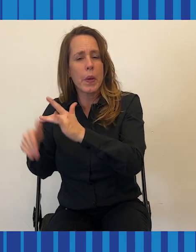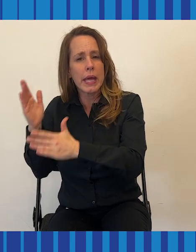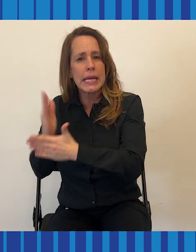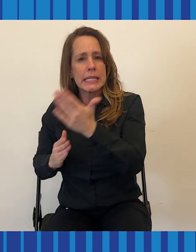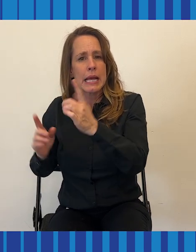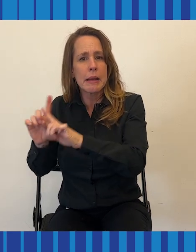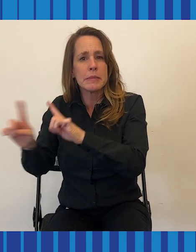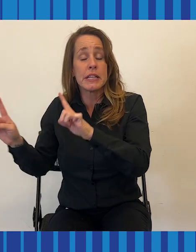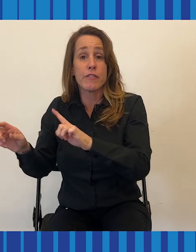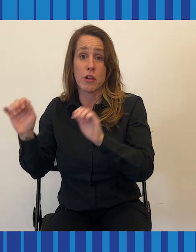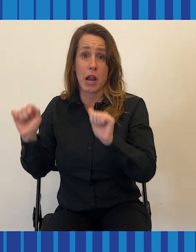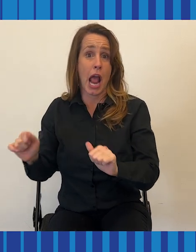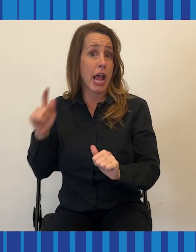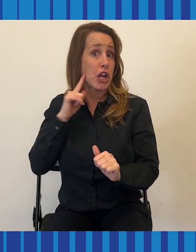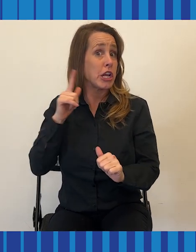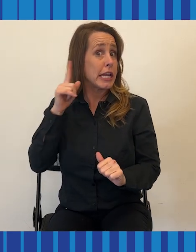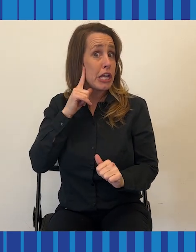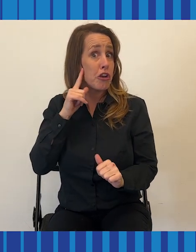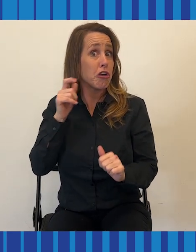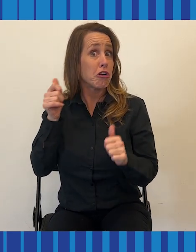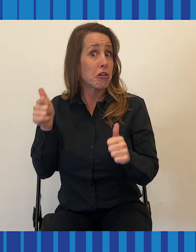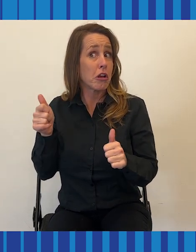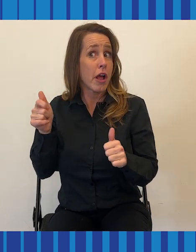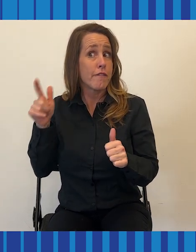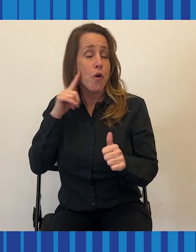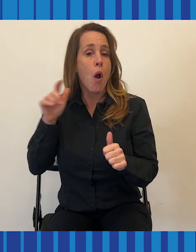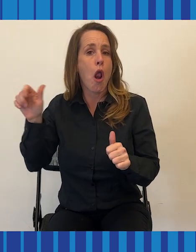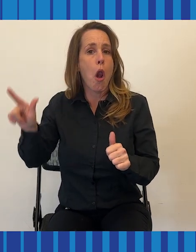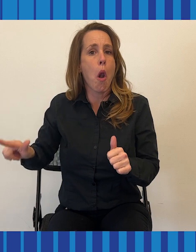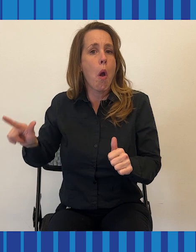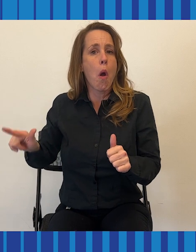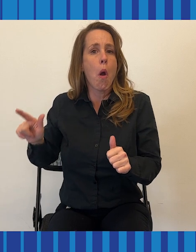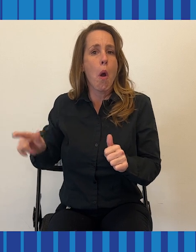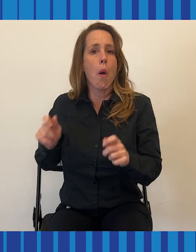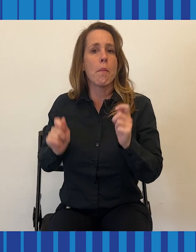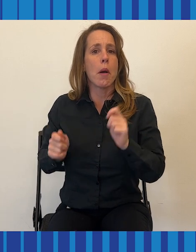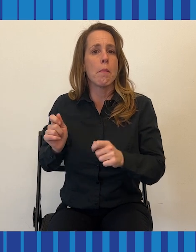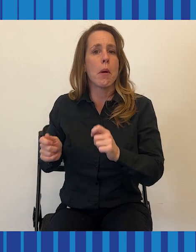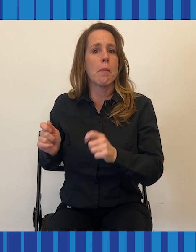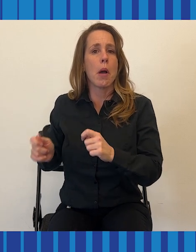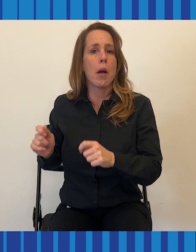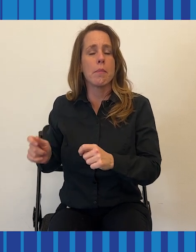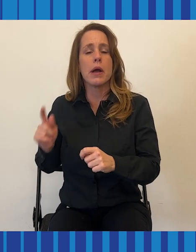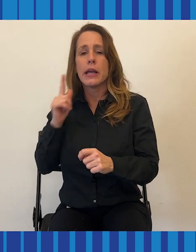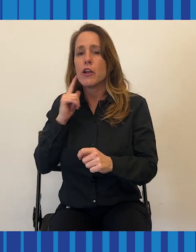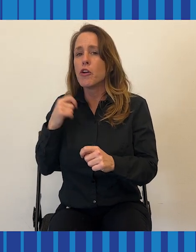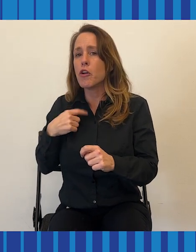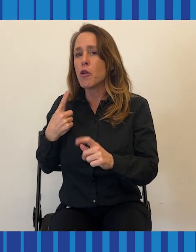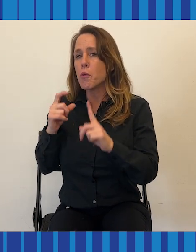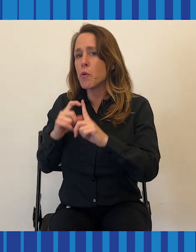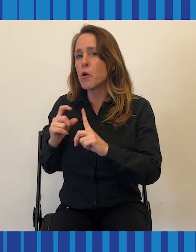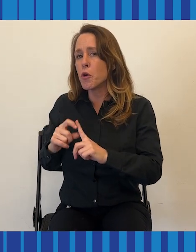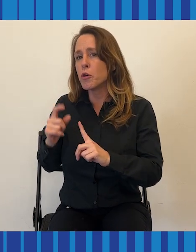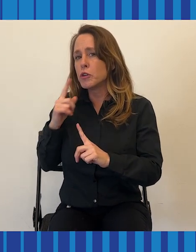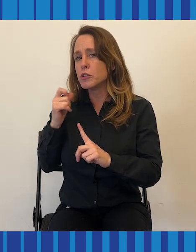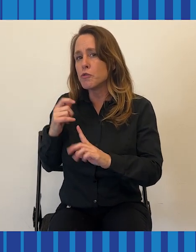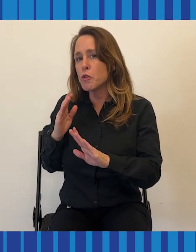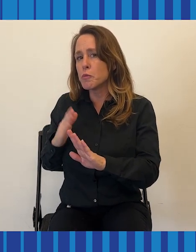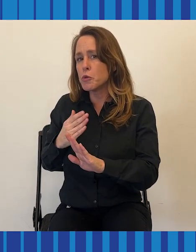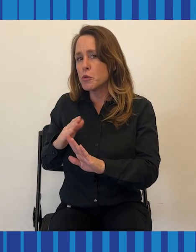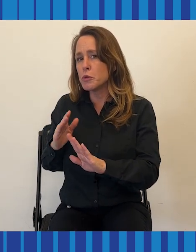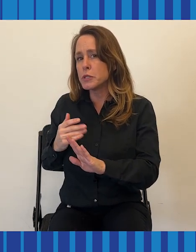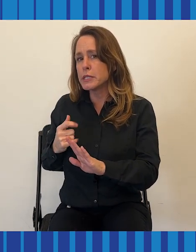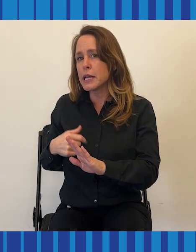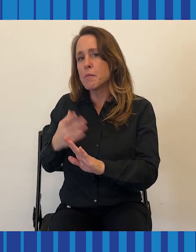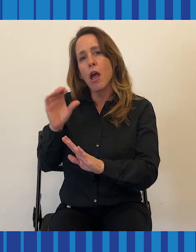I have good hearing in my lows, and then